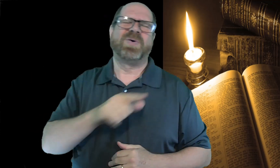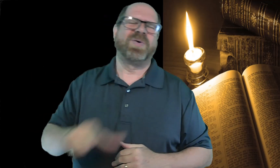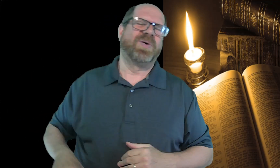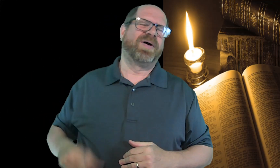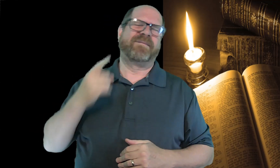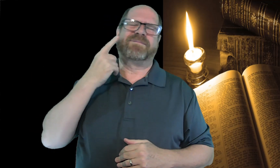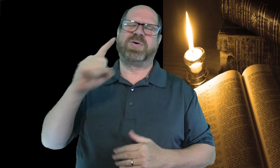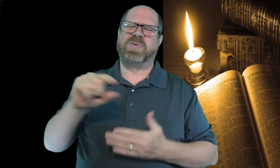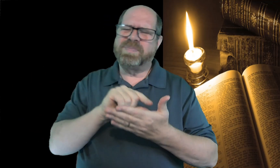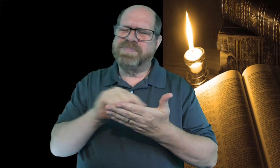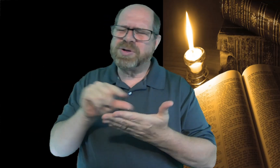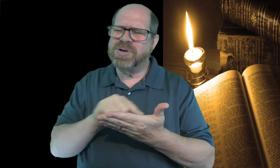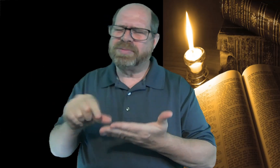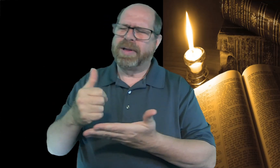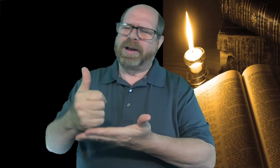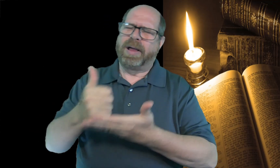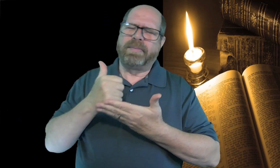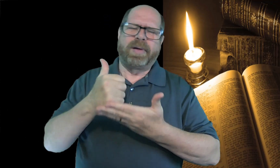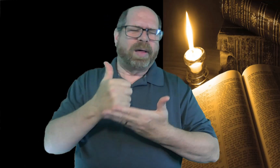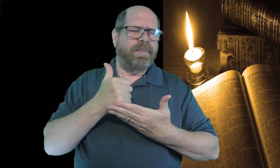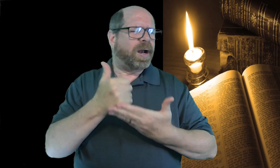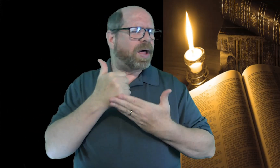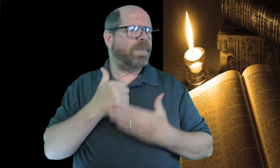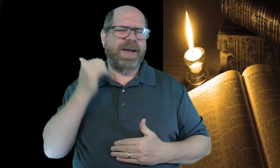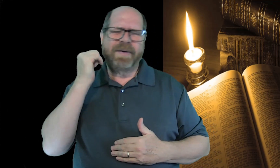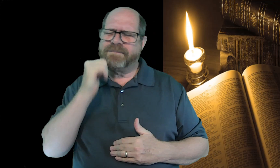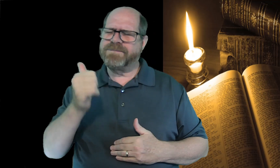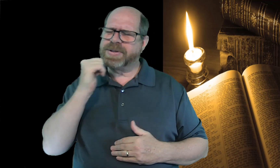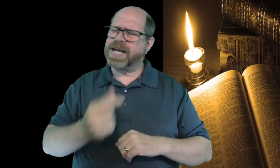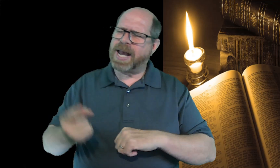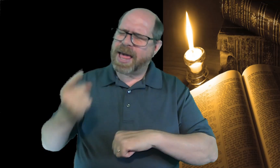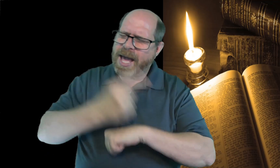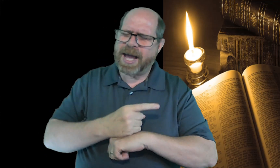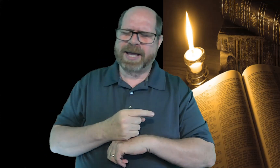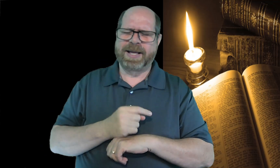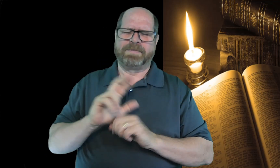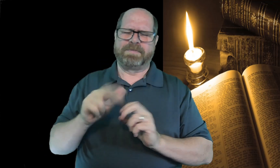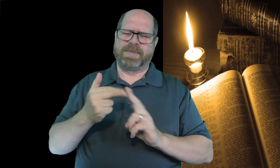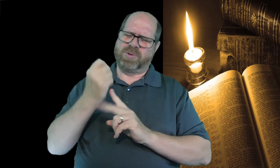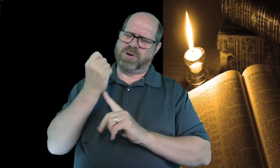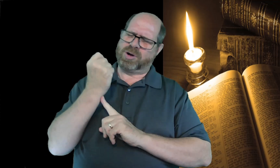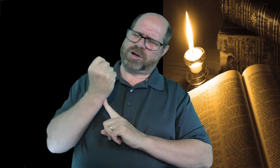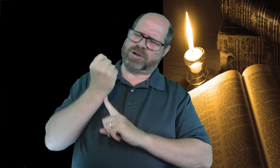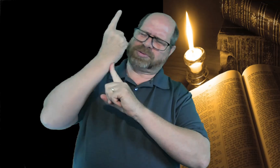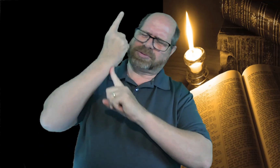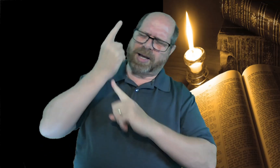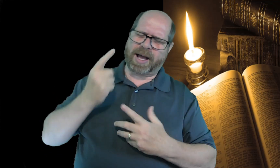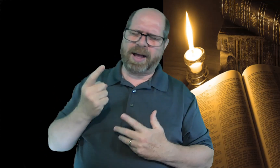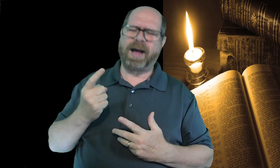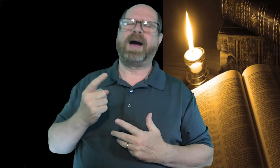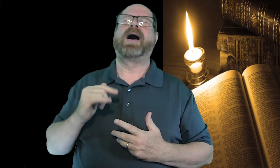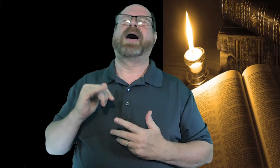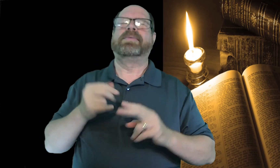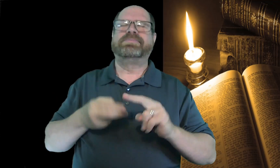we really thank you, Lord, for scripture that helps us every day about understanding.